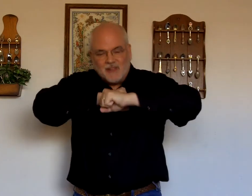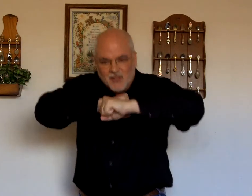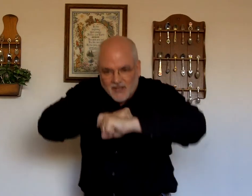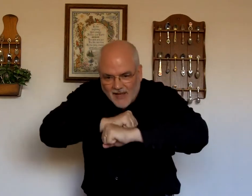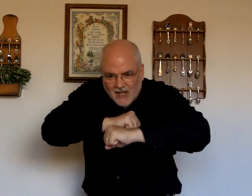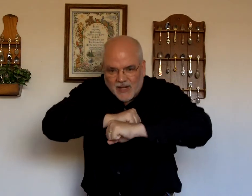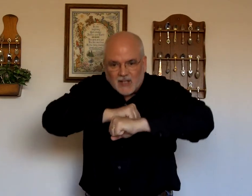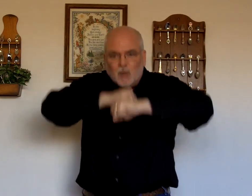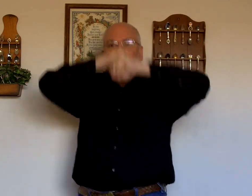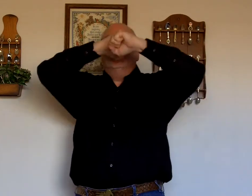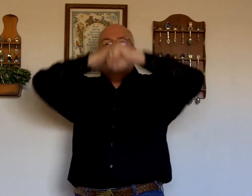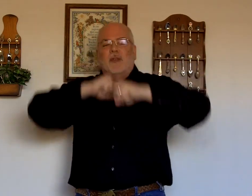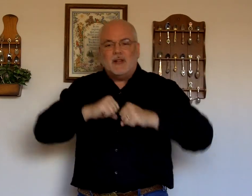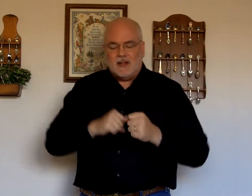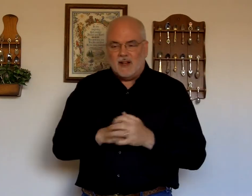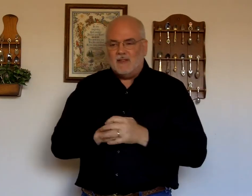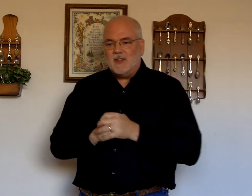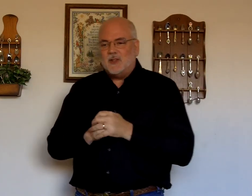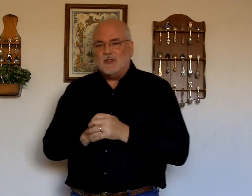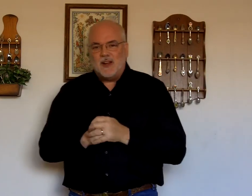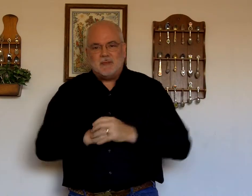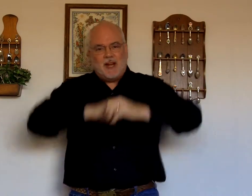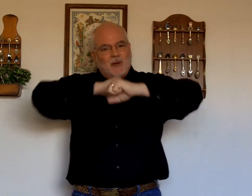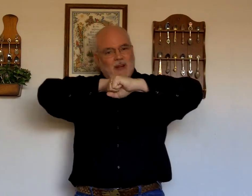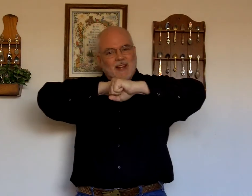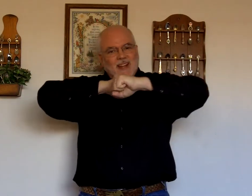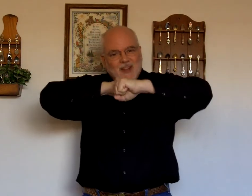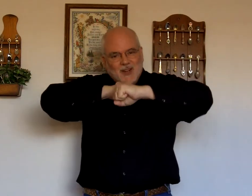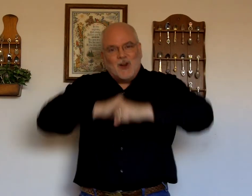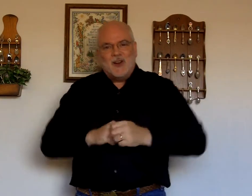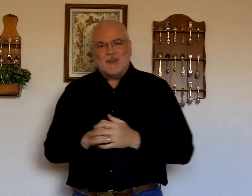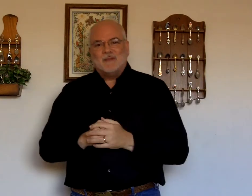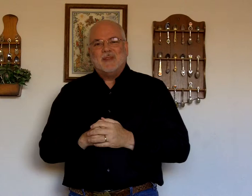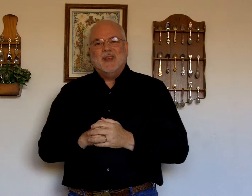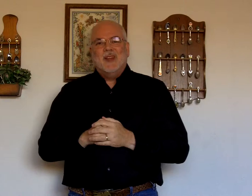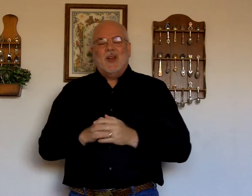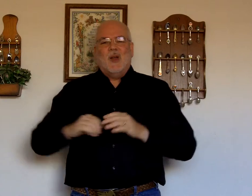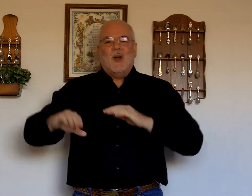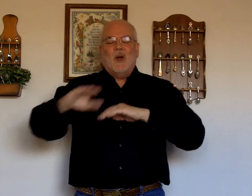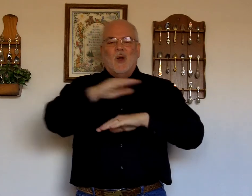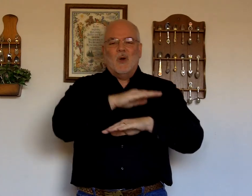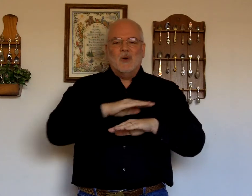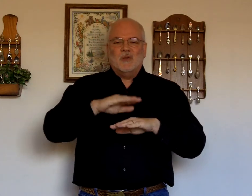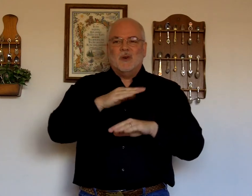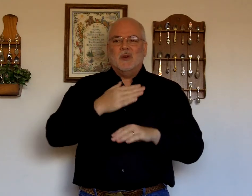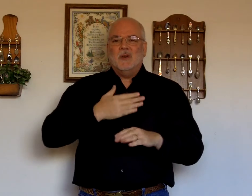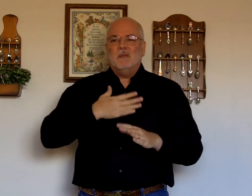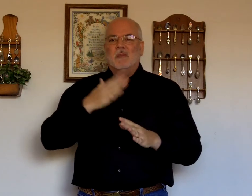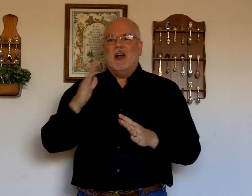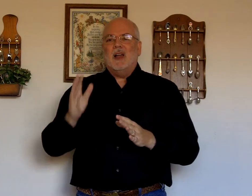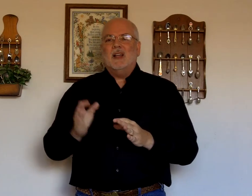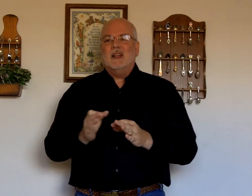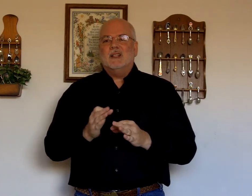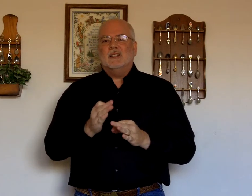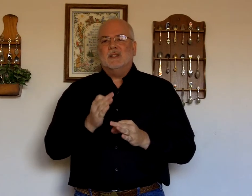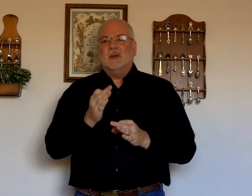If you did that. You'd actually. It over your face. It fits your face. But anyway. Guarding. Over. My. So.